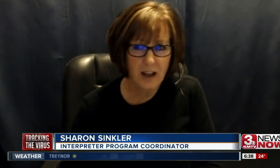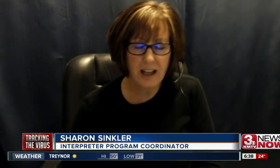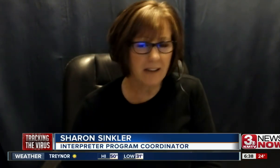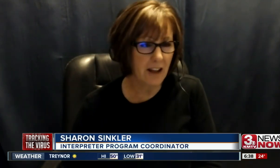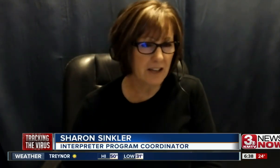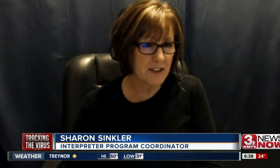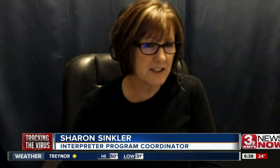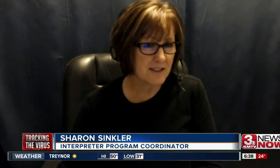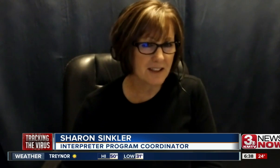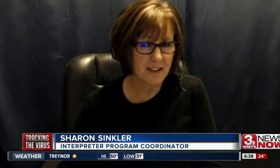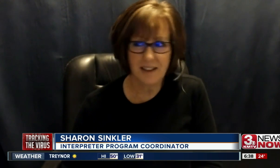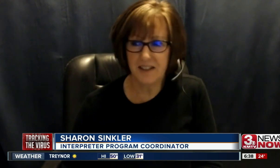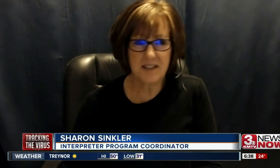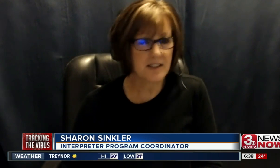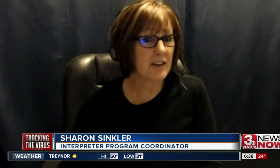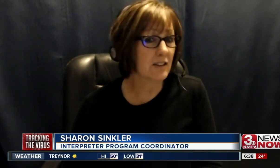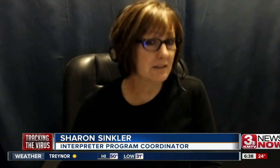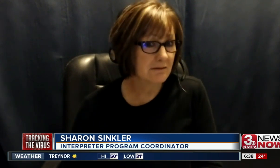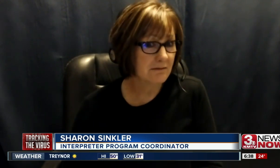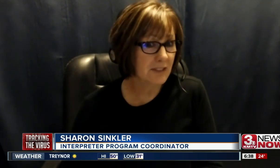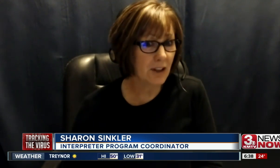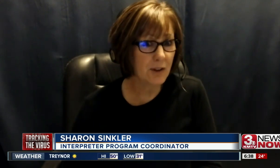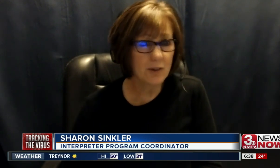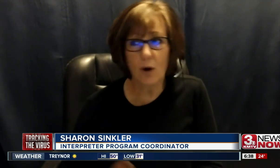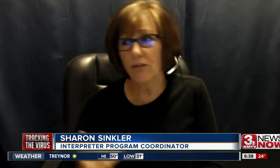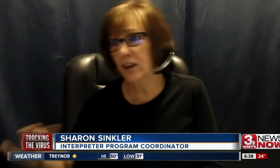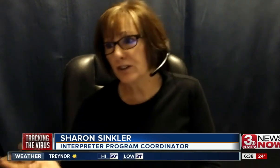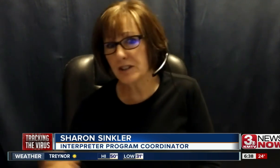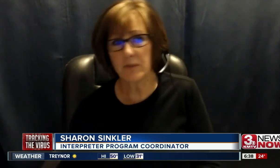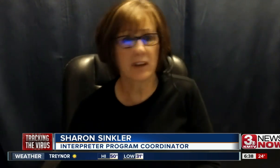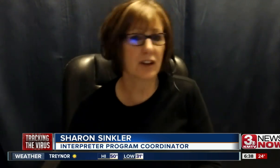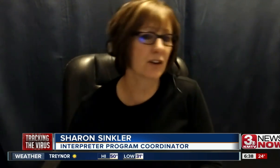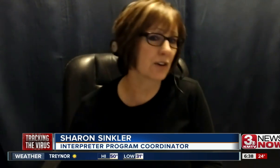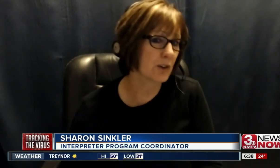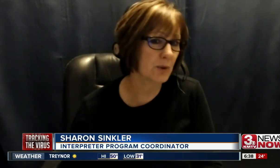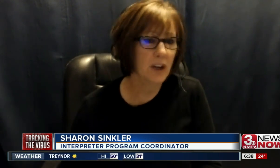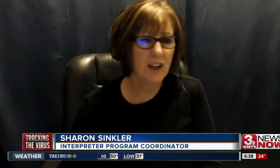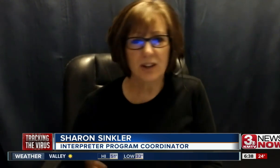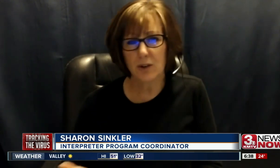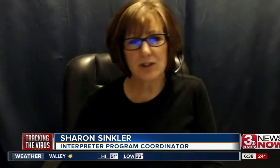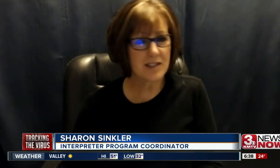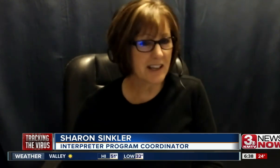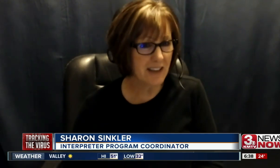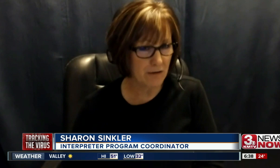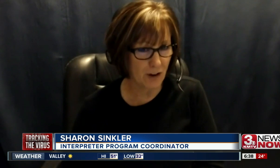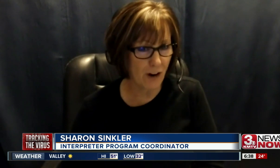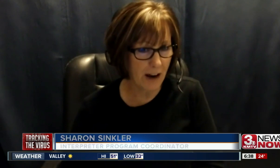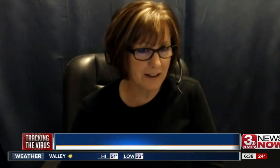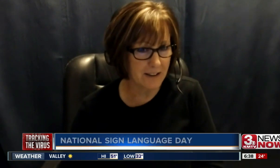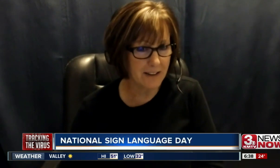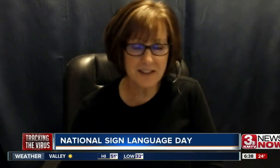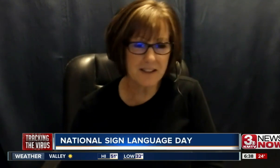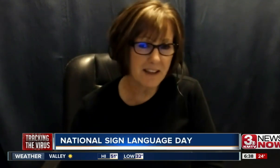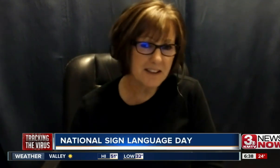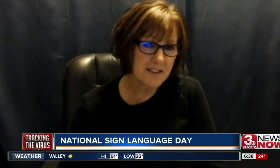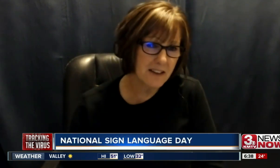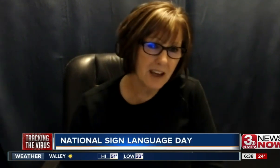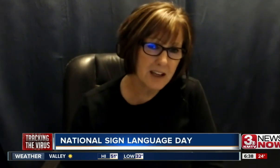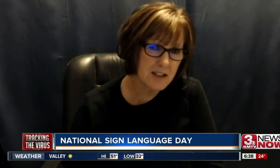And a lot of it's incidental. You know, you overhear something here or you, you know, you just take that for granted. That that isn't the case